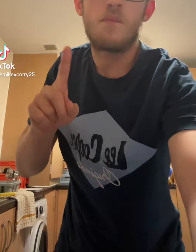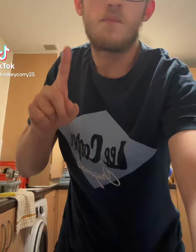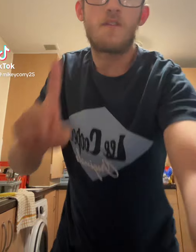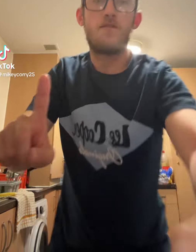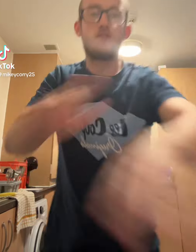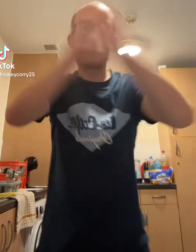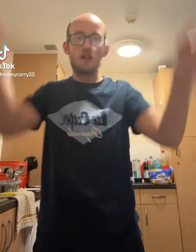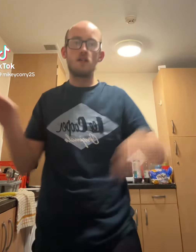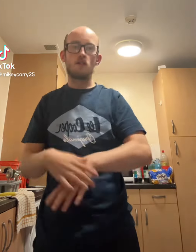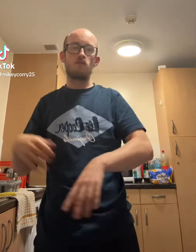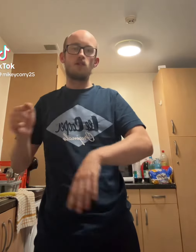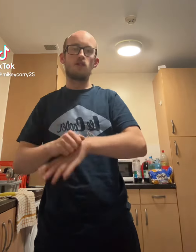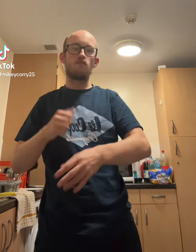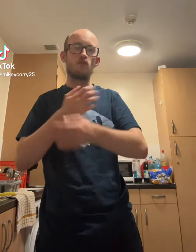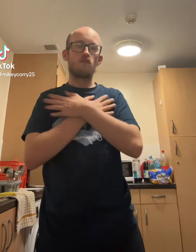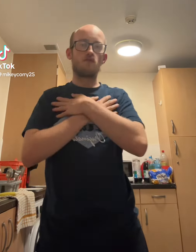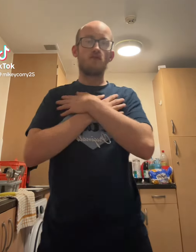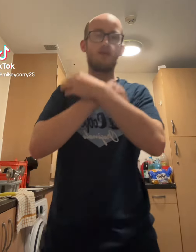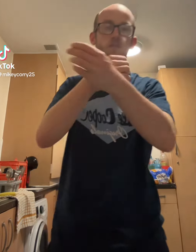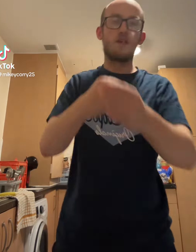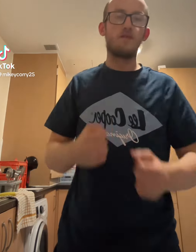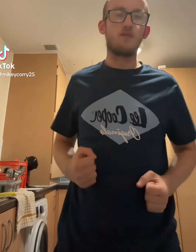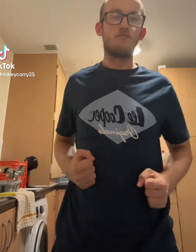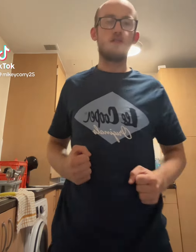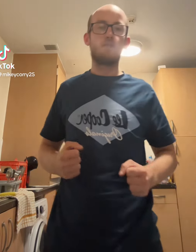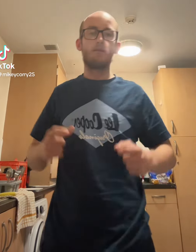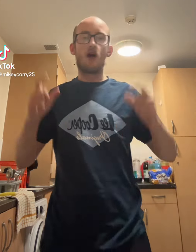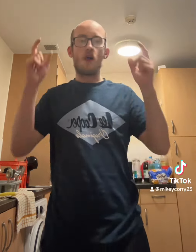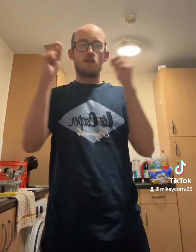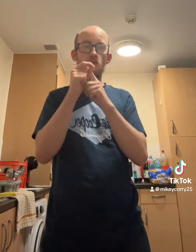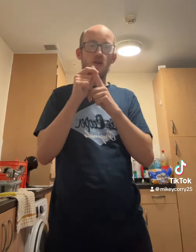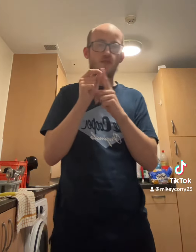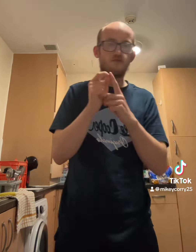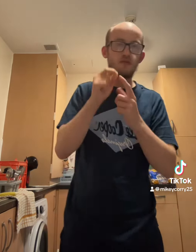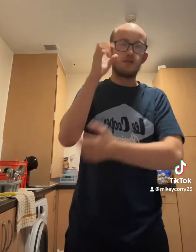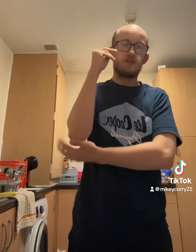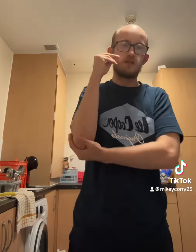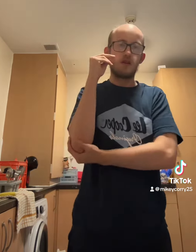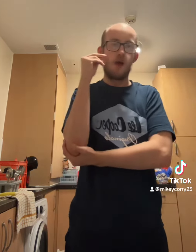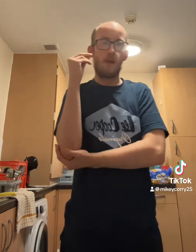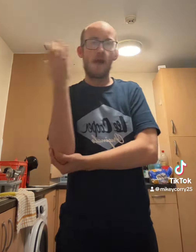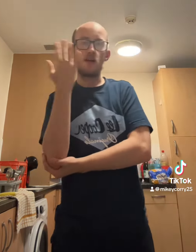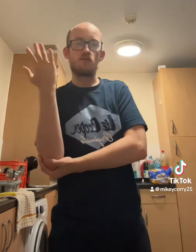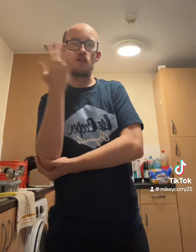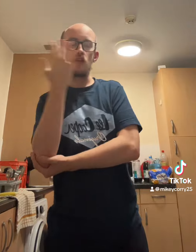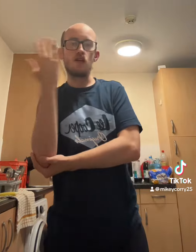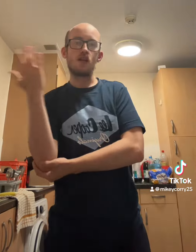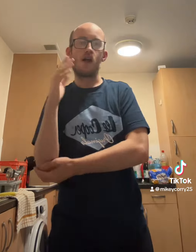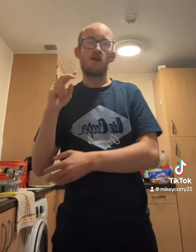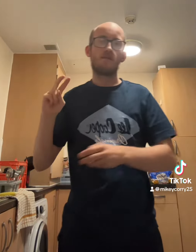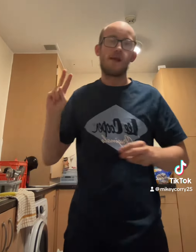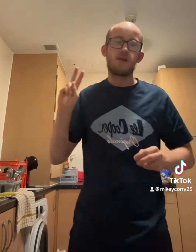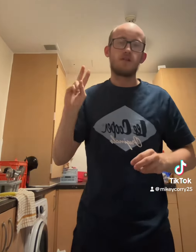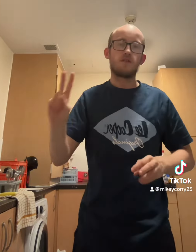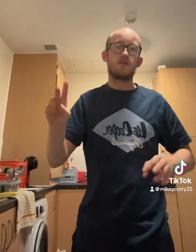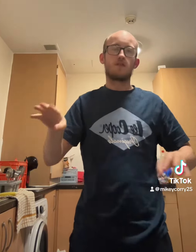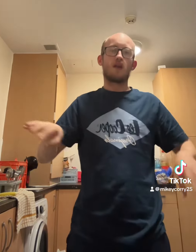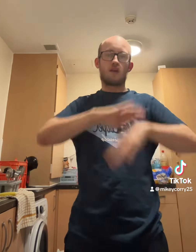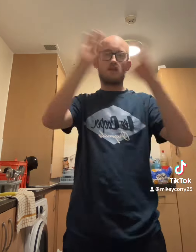On the day of Christmas, my true love gave to me a partridge in a pear tree. On the second day